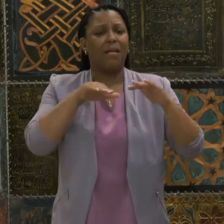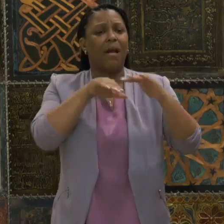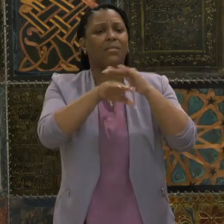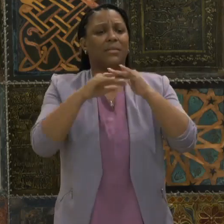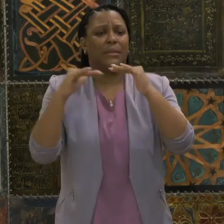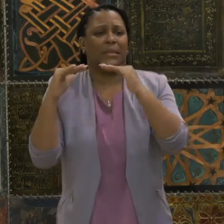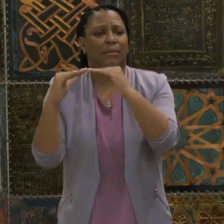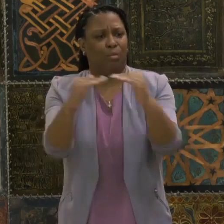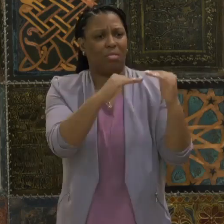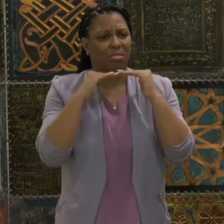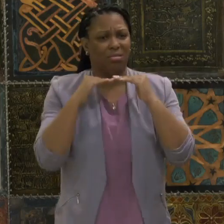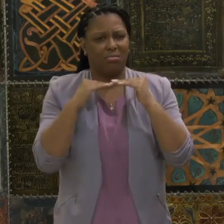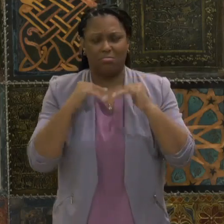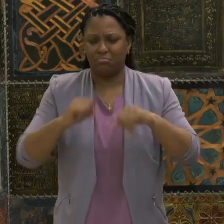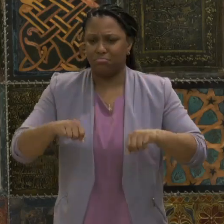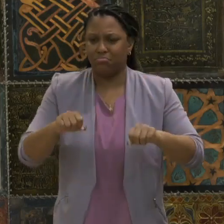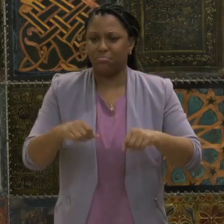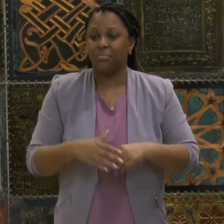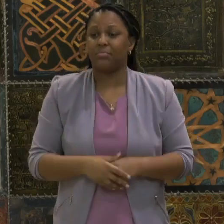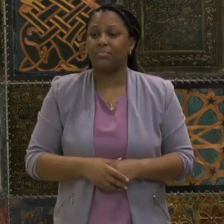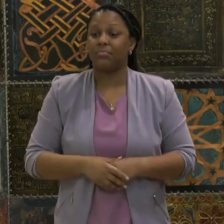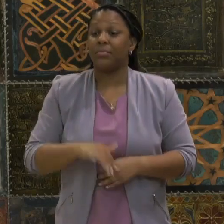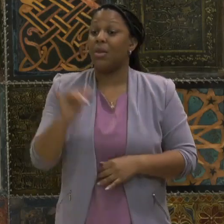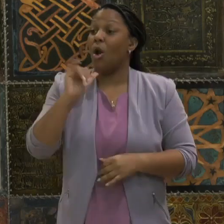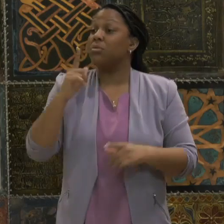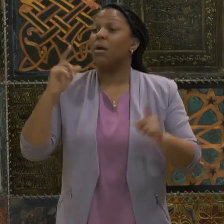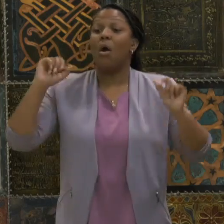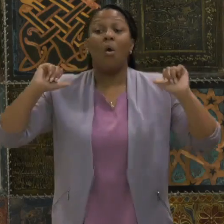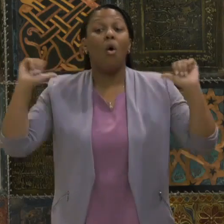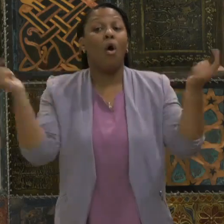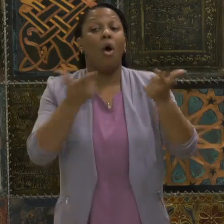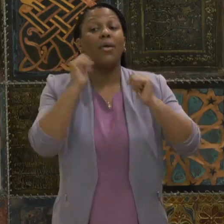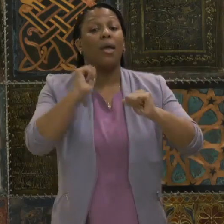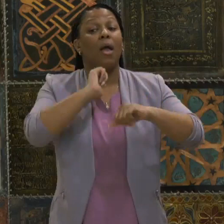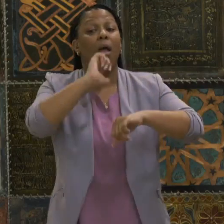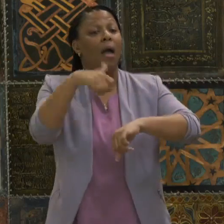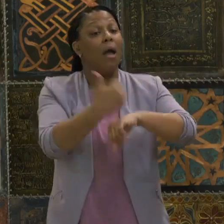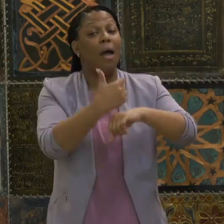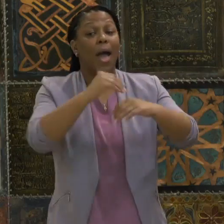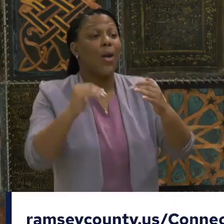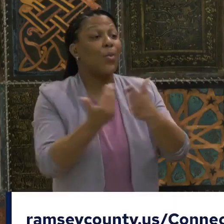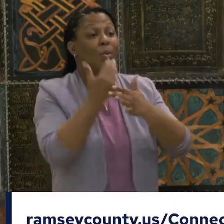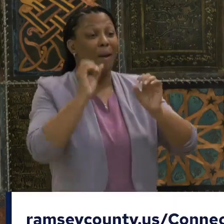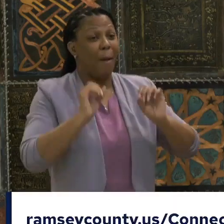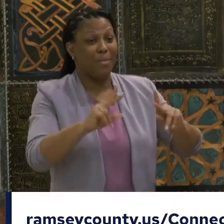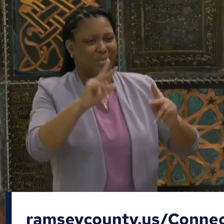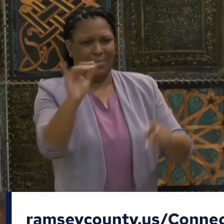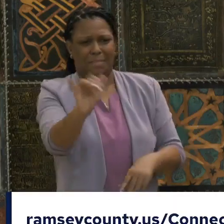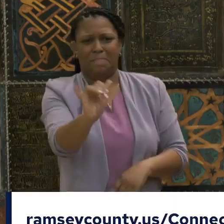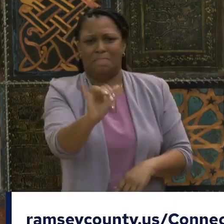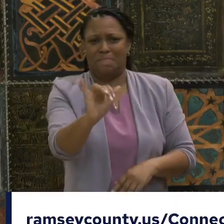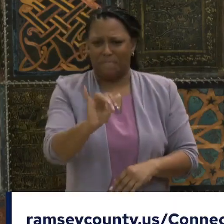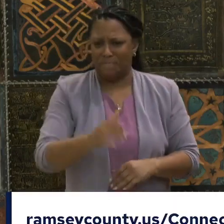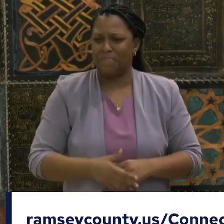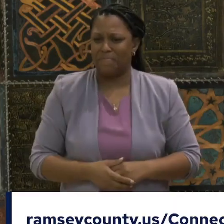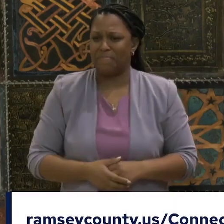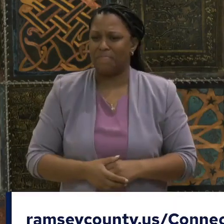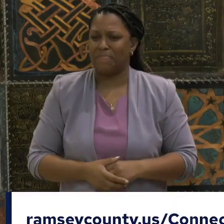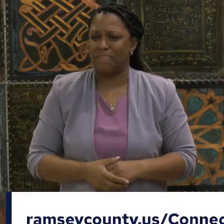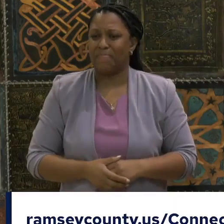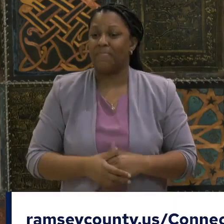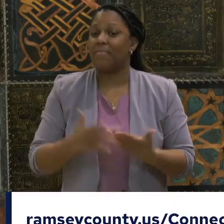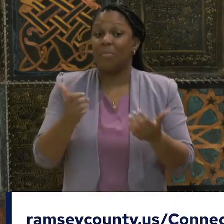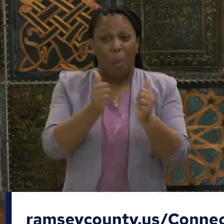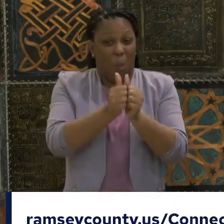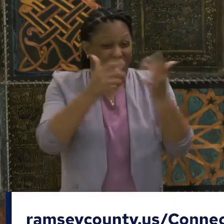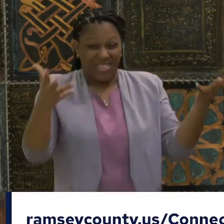access to creating opportunities in our community. Without digital access and digital